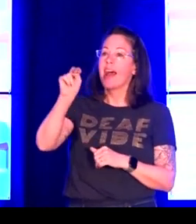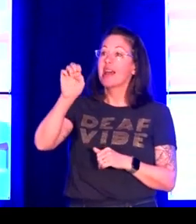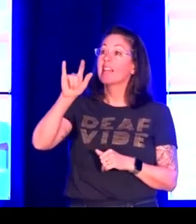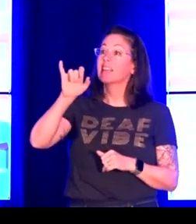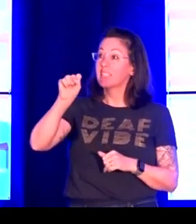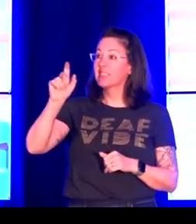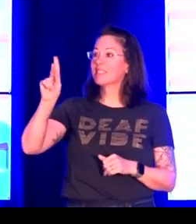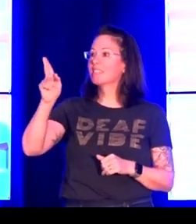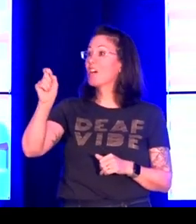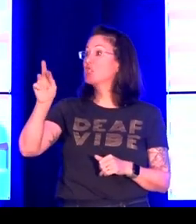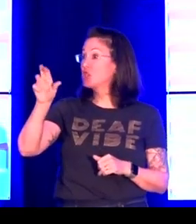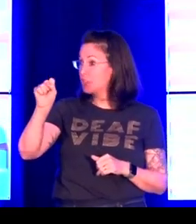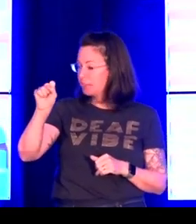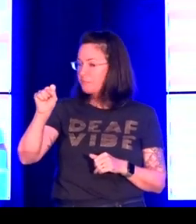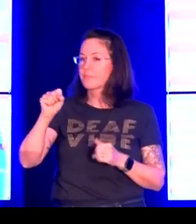communities.